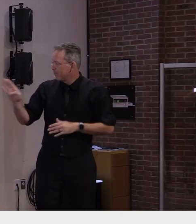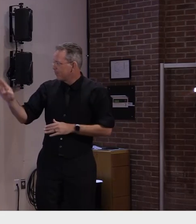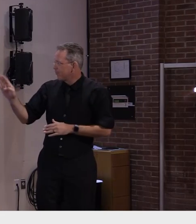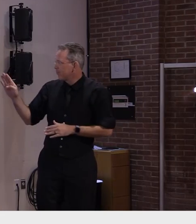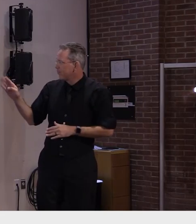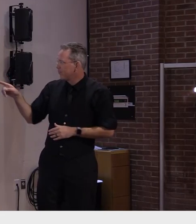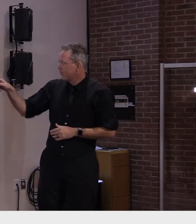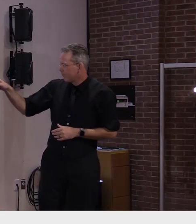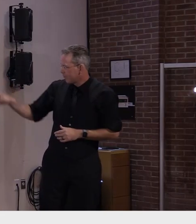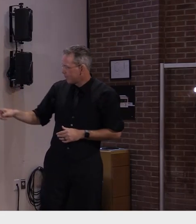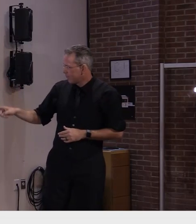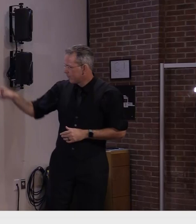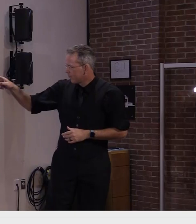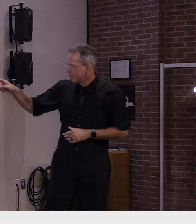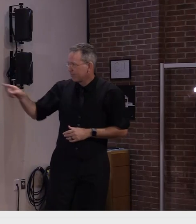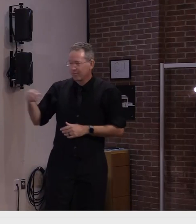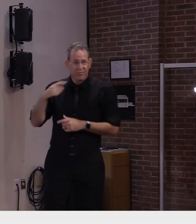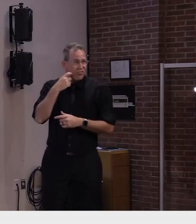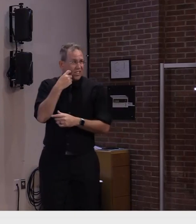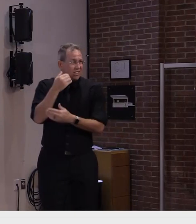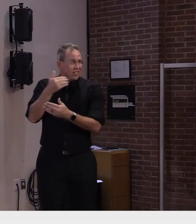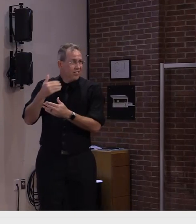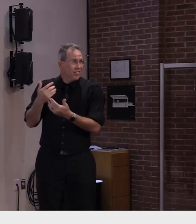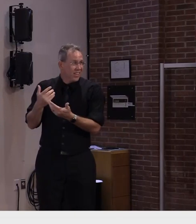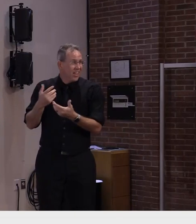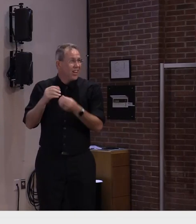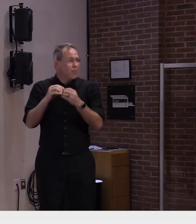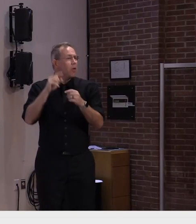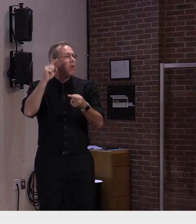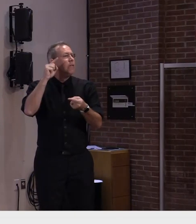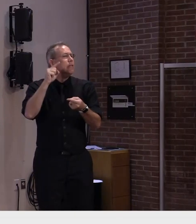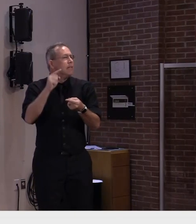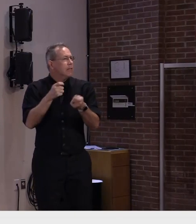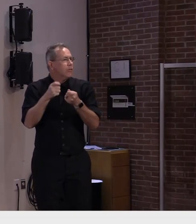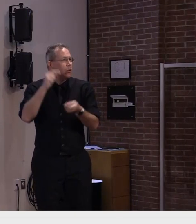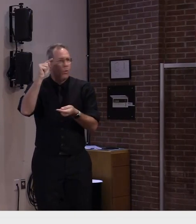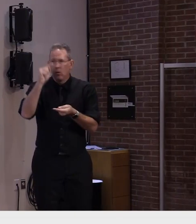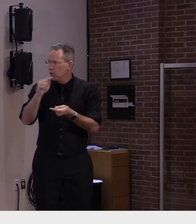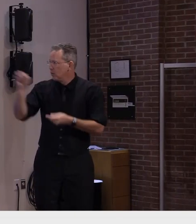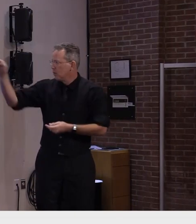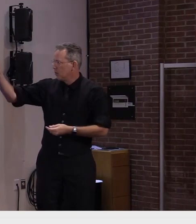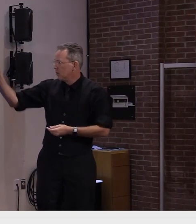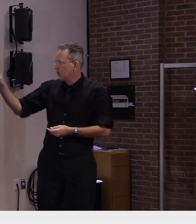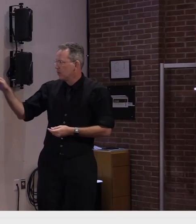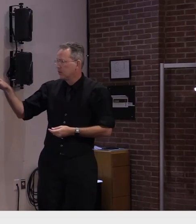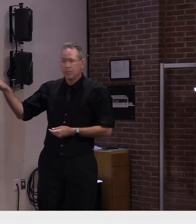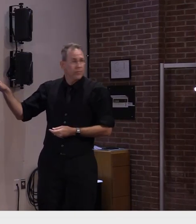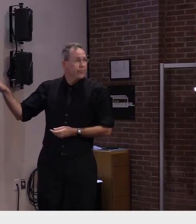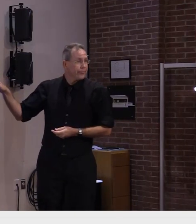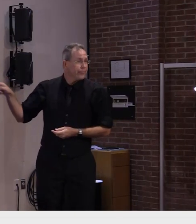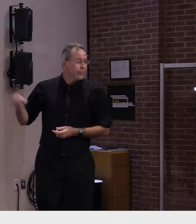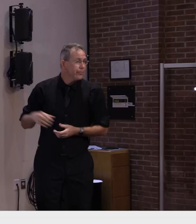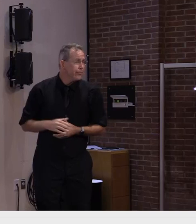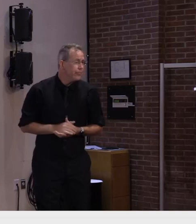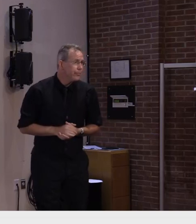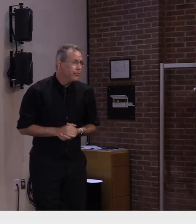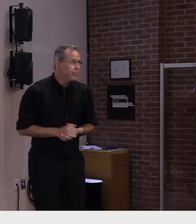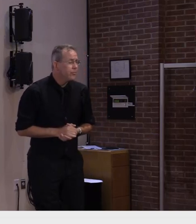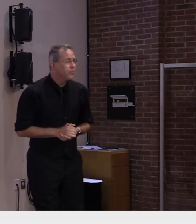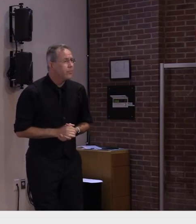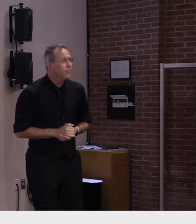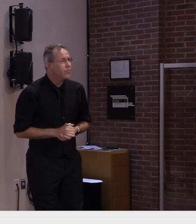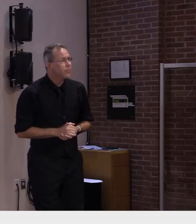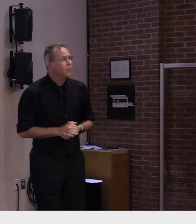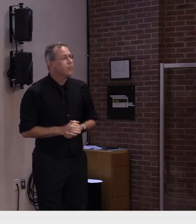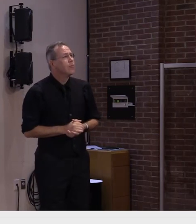increasing the percent in which they are doing so has been declining over the last three weeks similarly looking